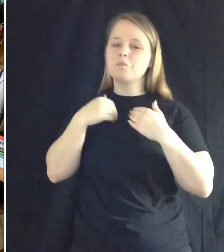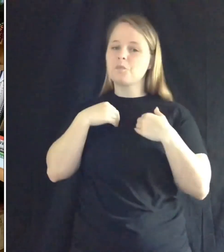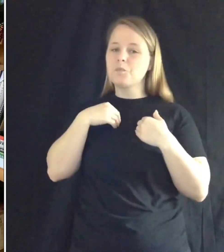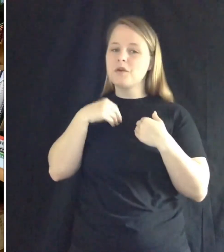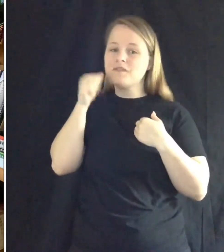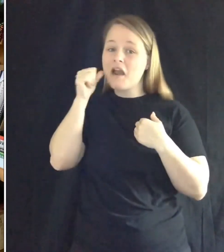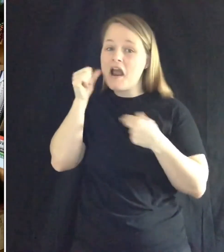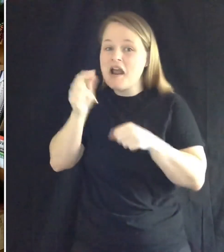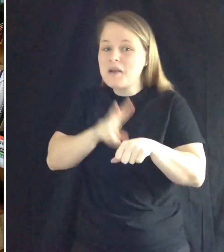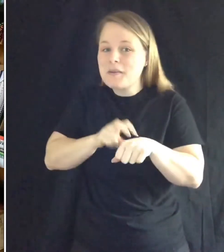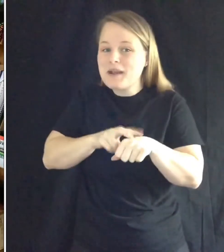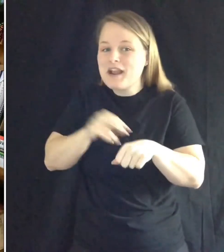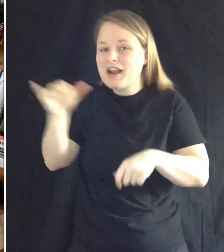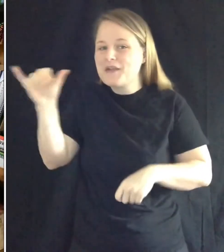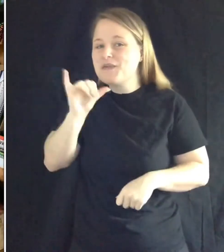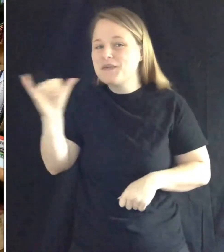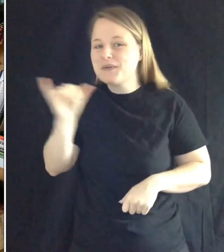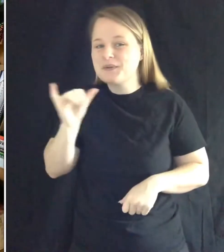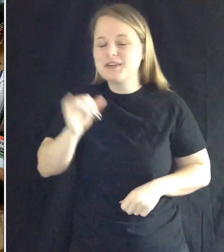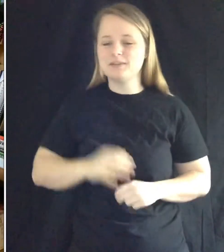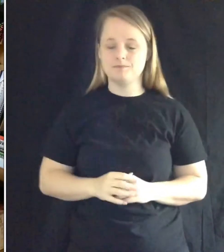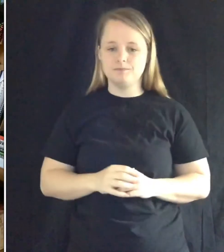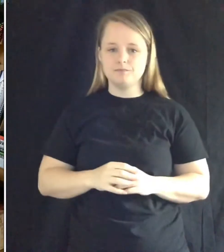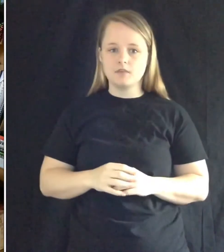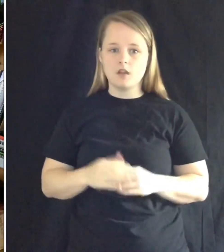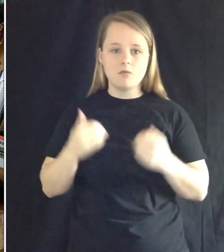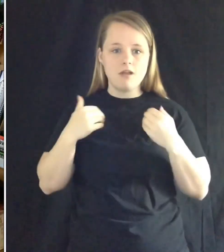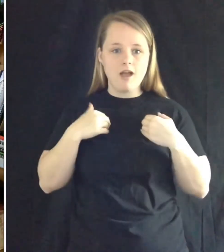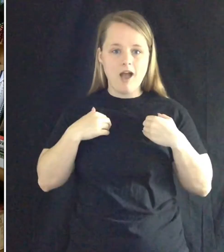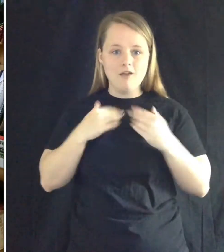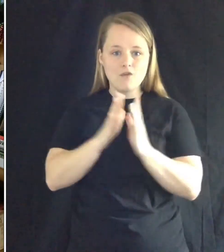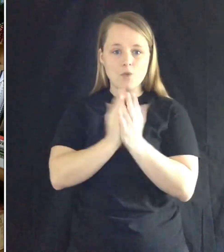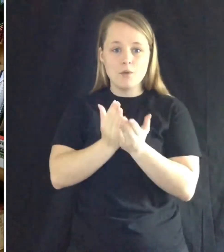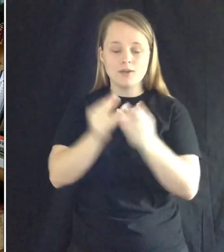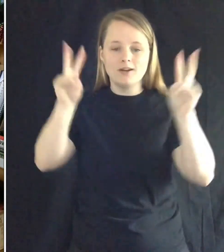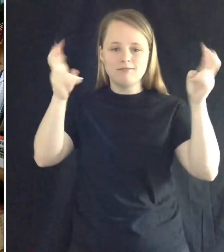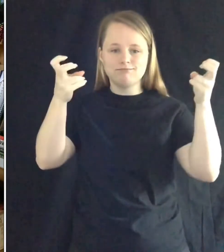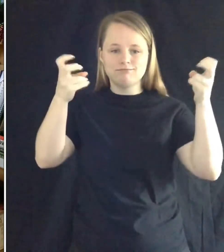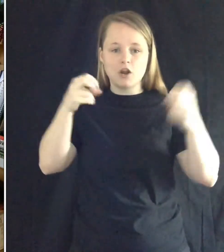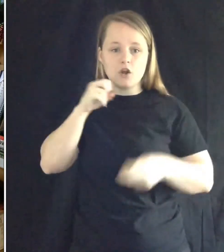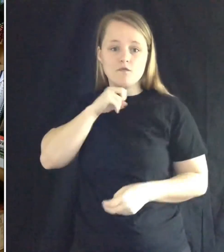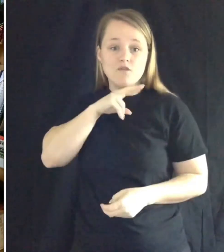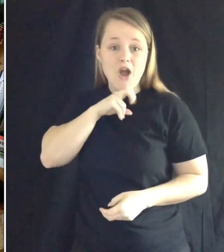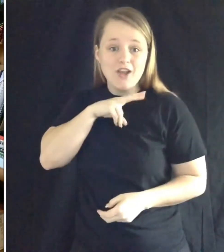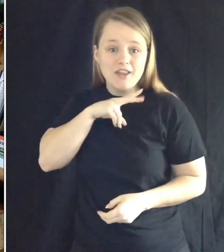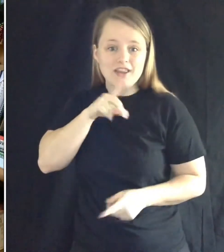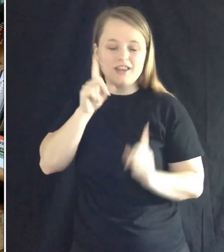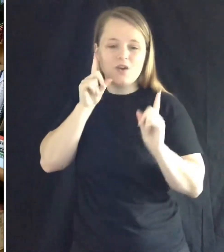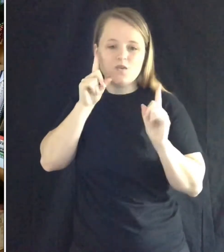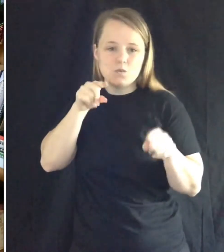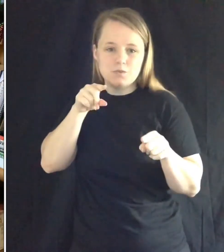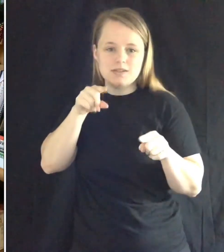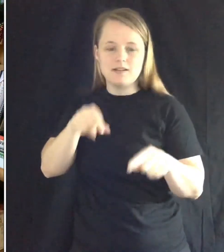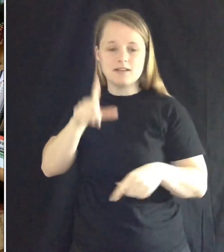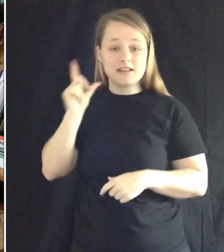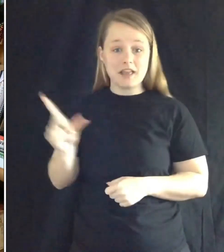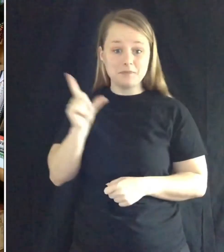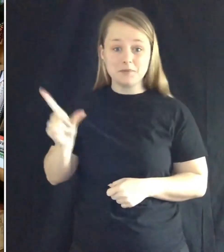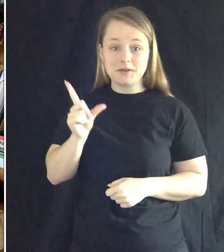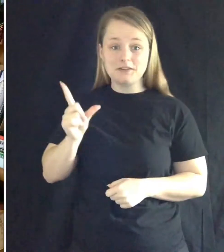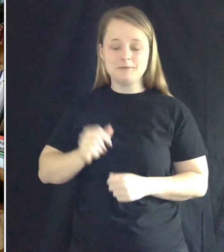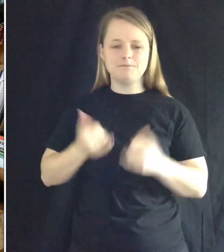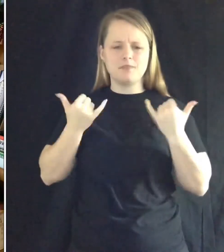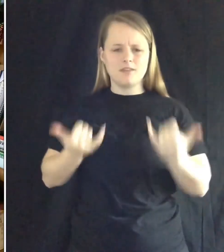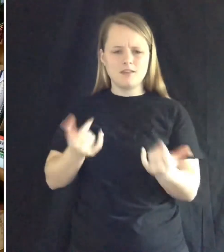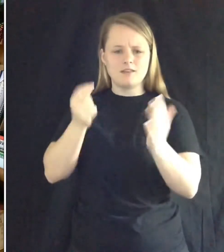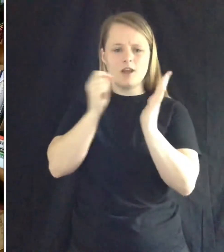Potato and we're gonna bring you the book, Froggy Goes to the Library. This book